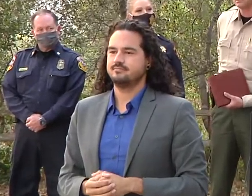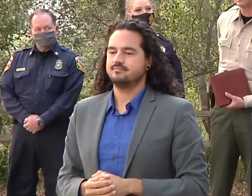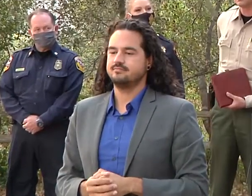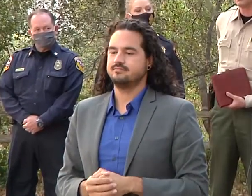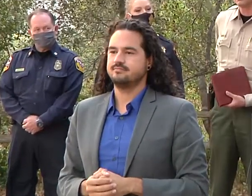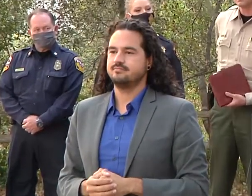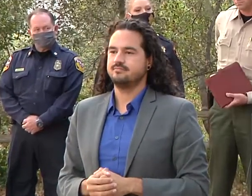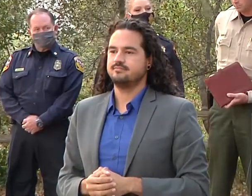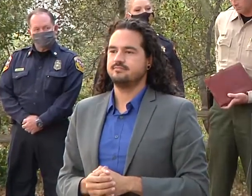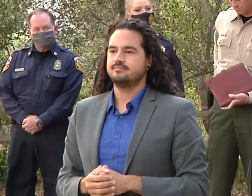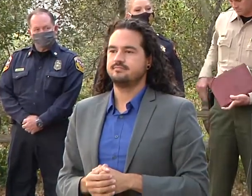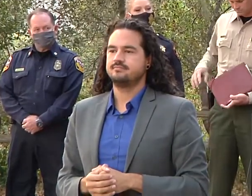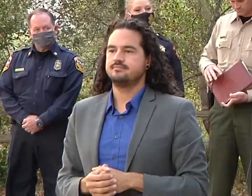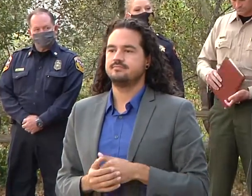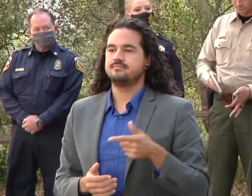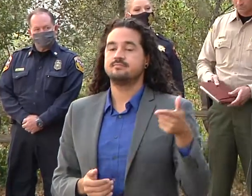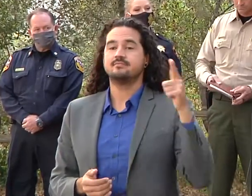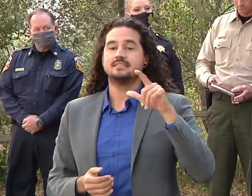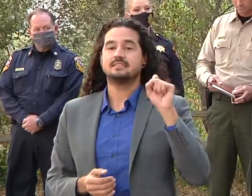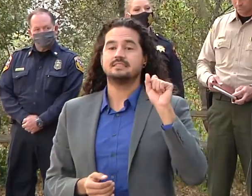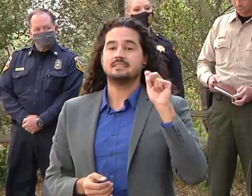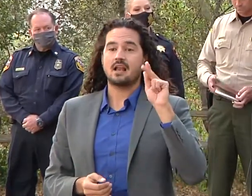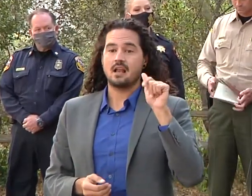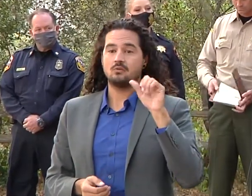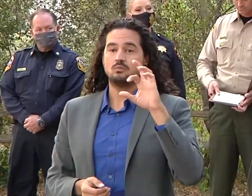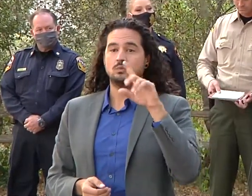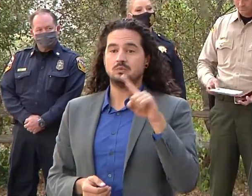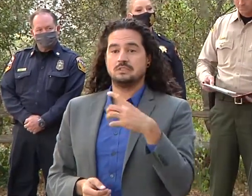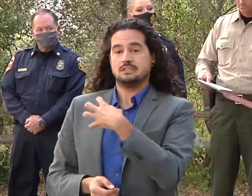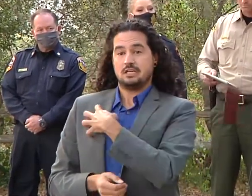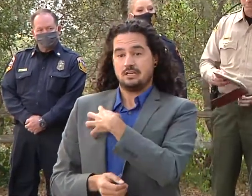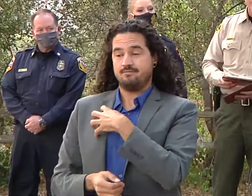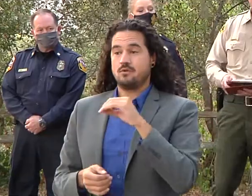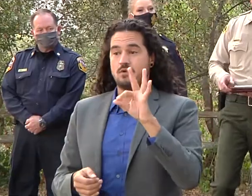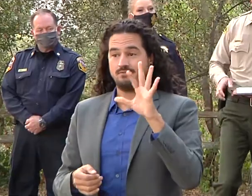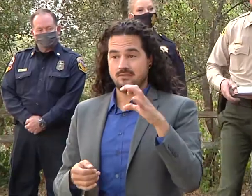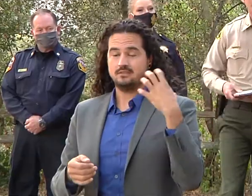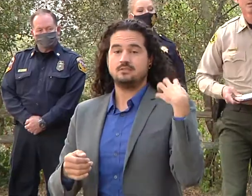speaking next from the santa cruz county sheriff's office is chief deputy chris clark